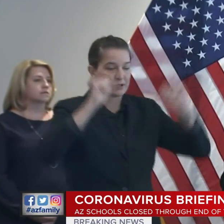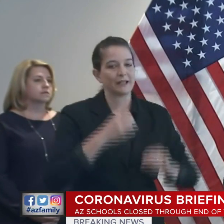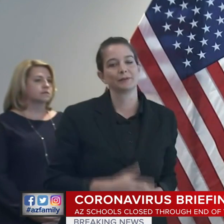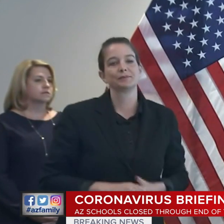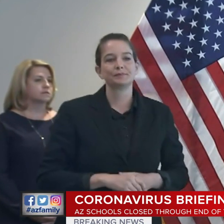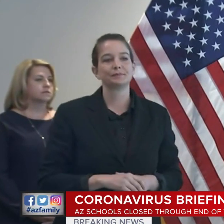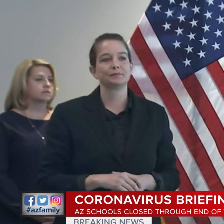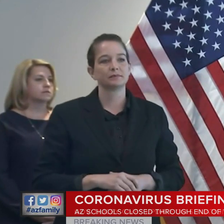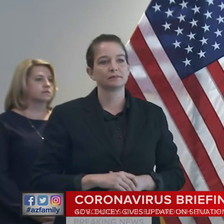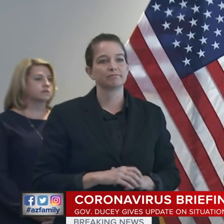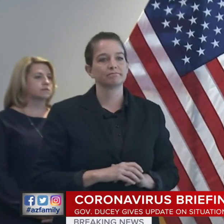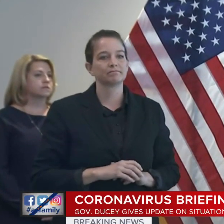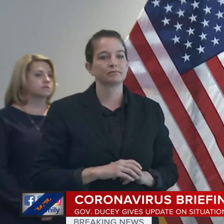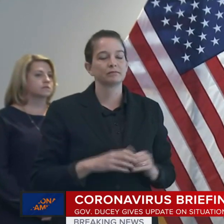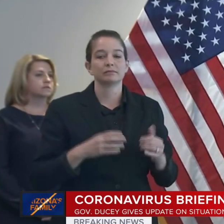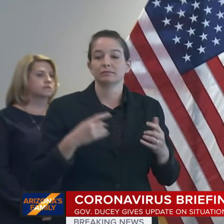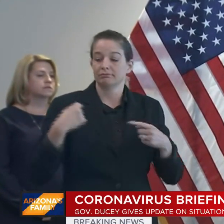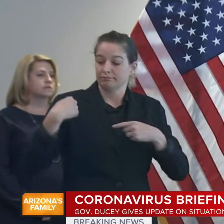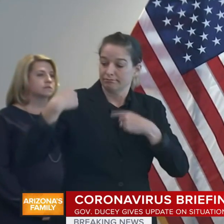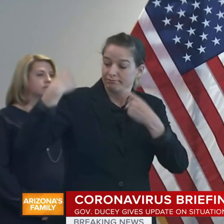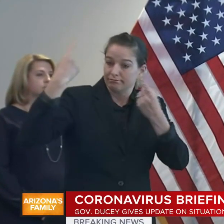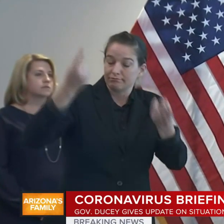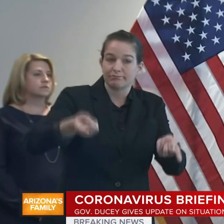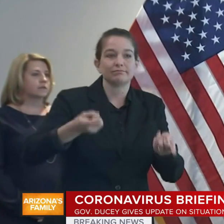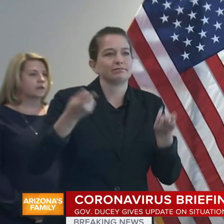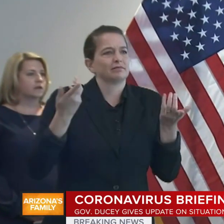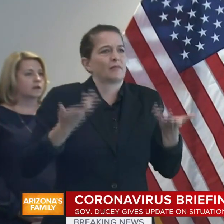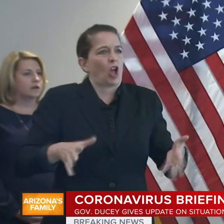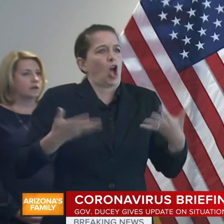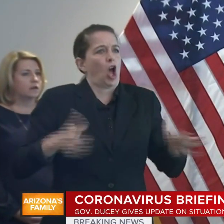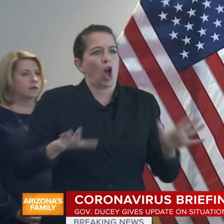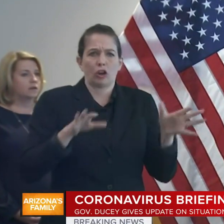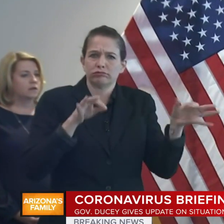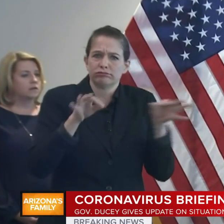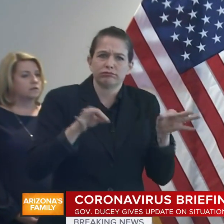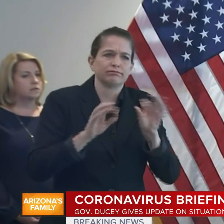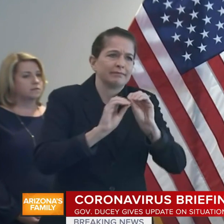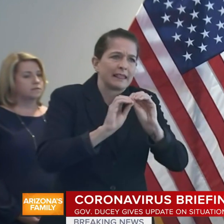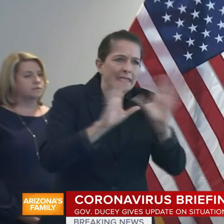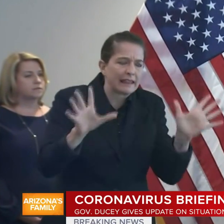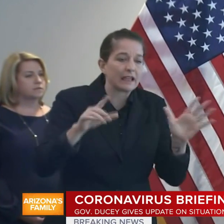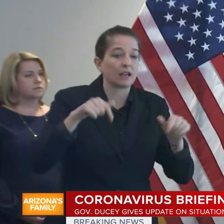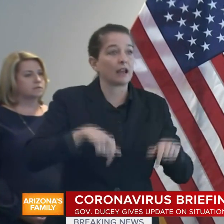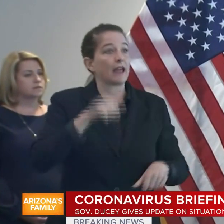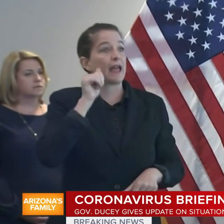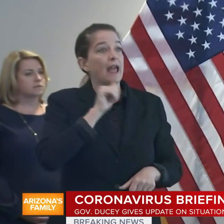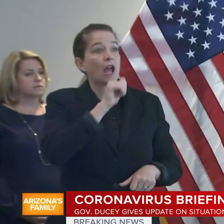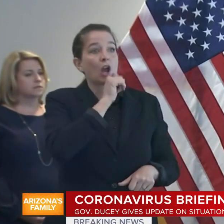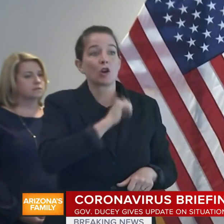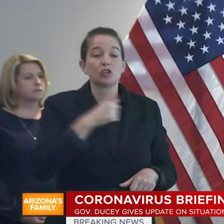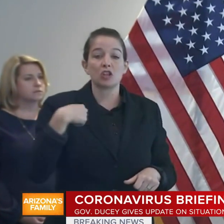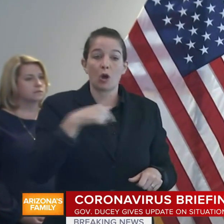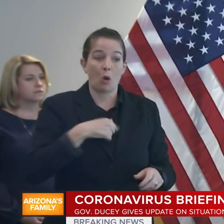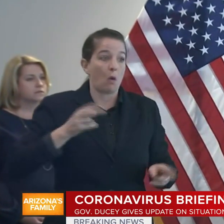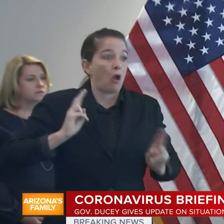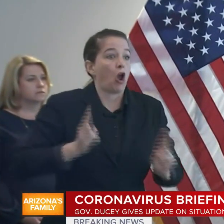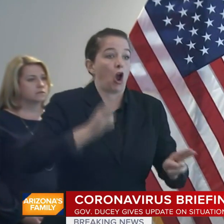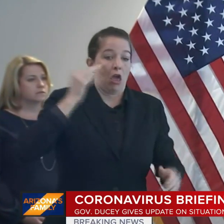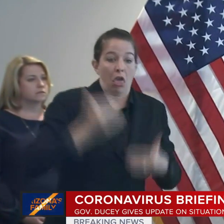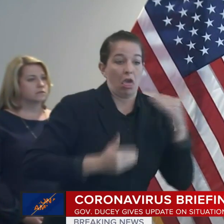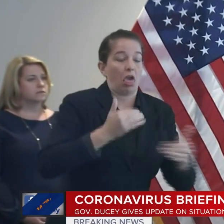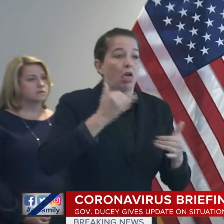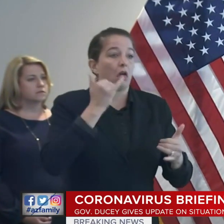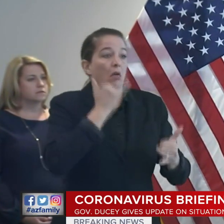Throughout this process, I've made it clear, in Arizona, we are going to take a calm and steady approach, making data-driven